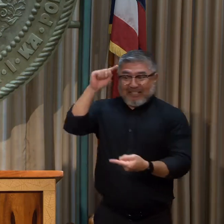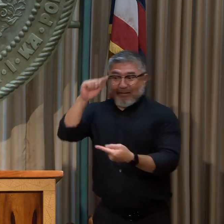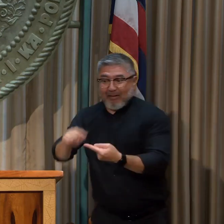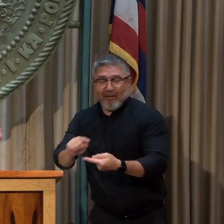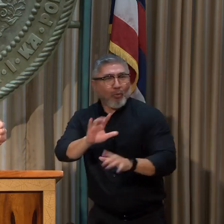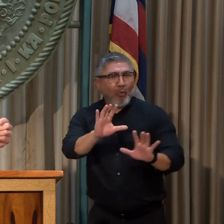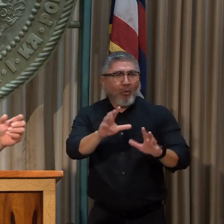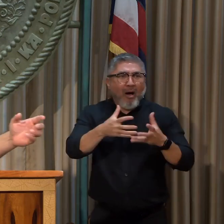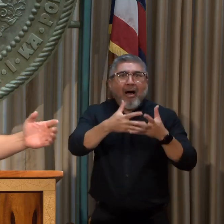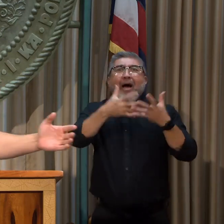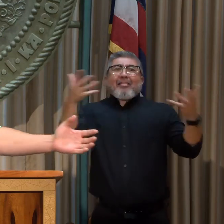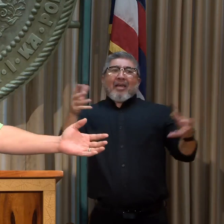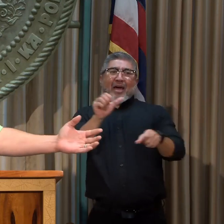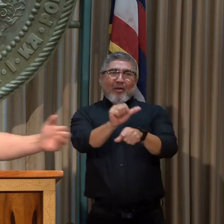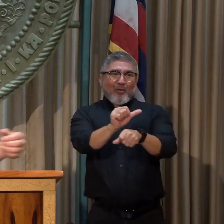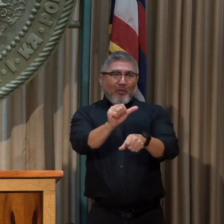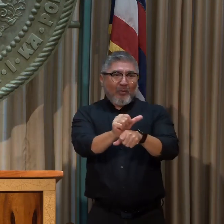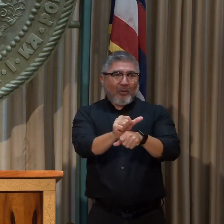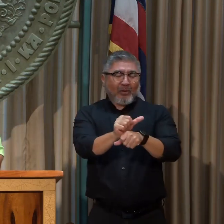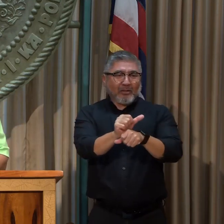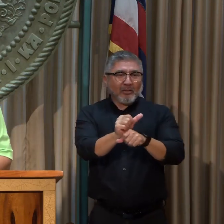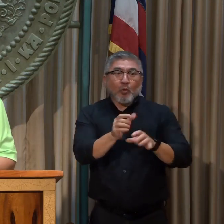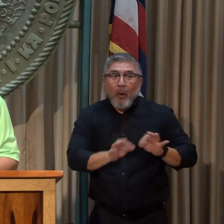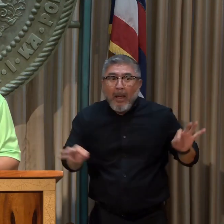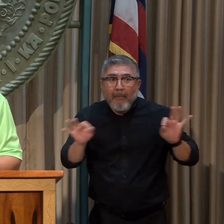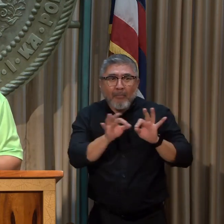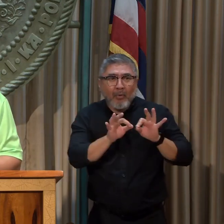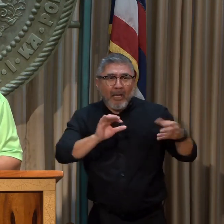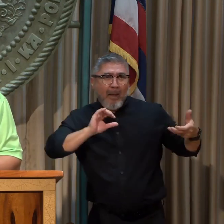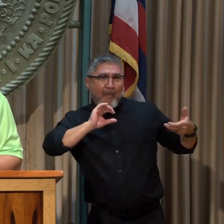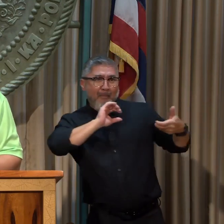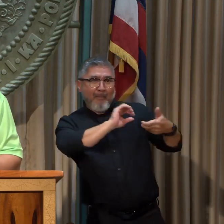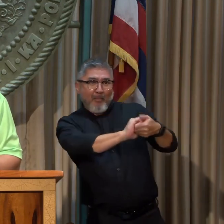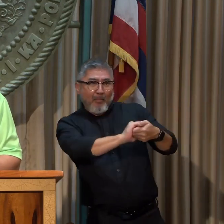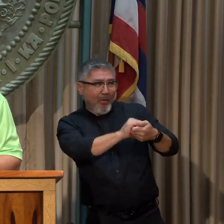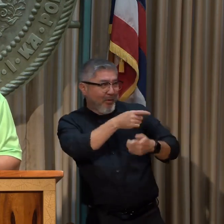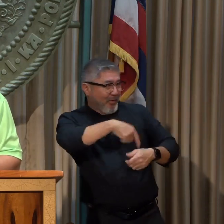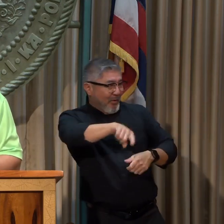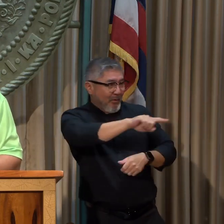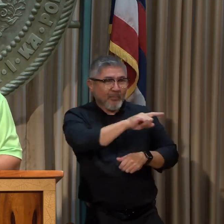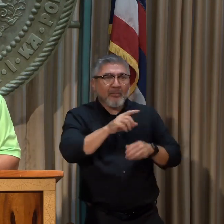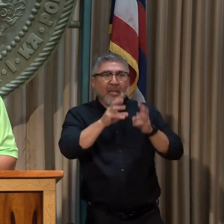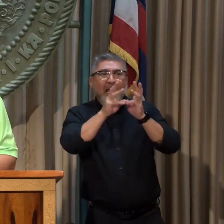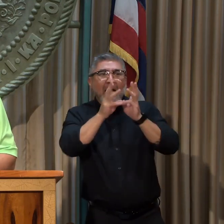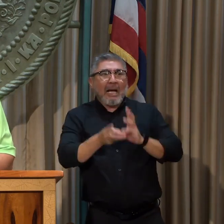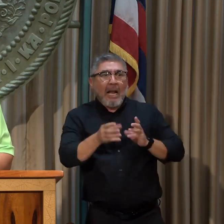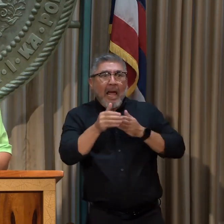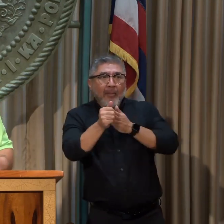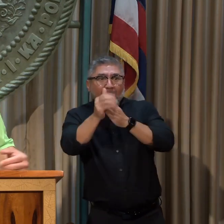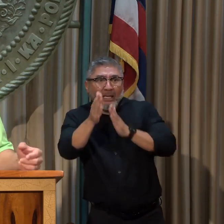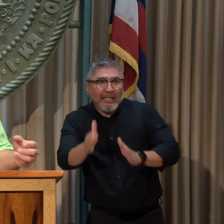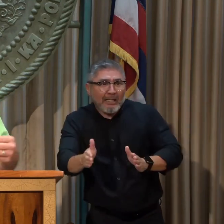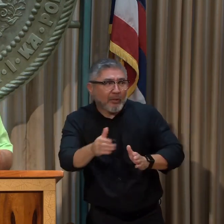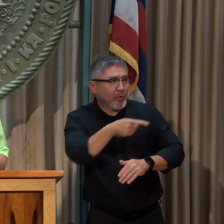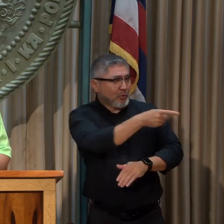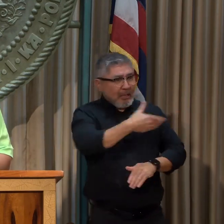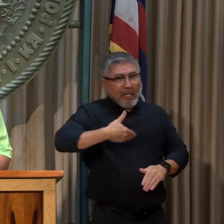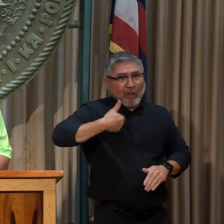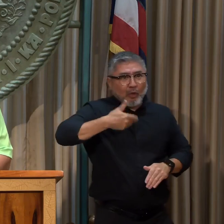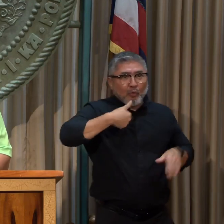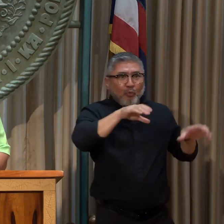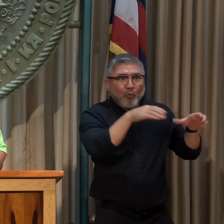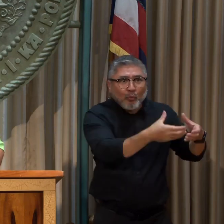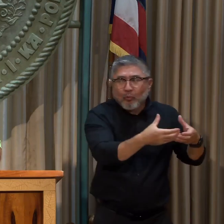the DOT, but making sure that we can partner up with our climate leaders, partner up with our other